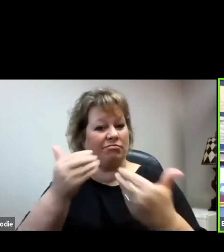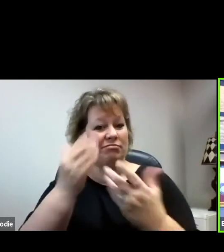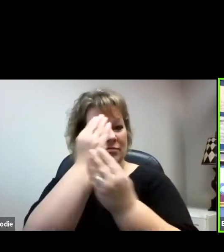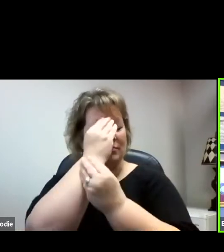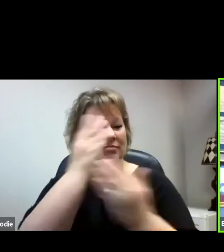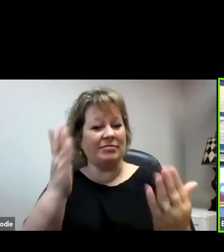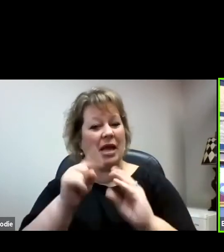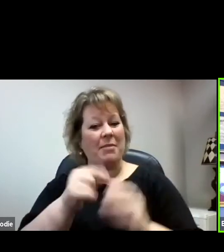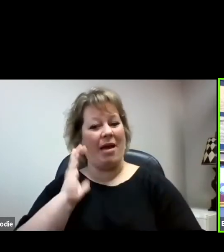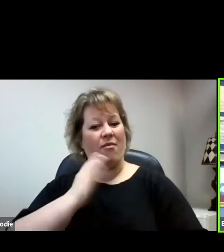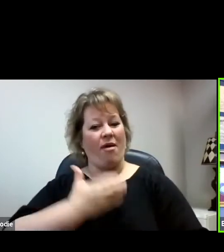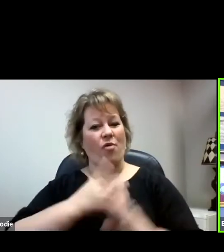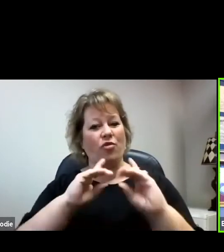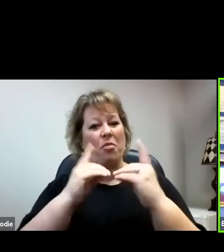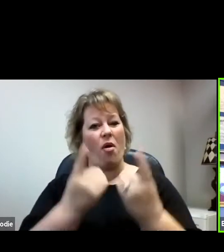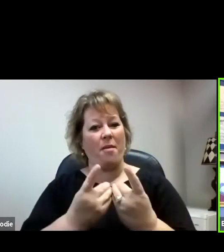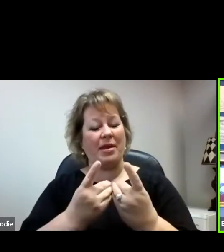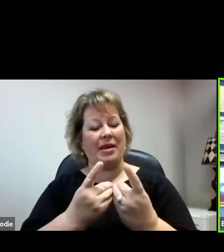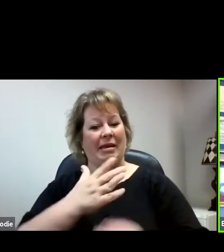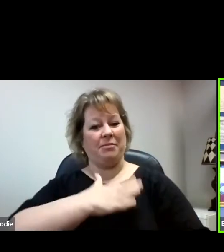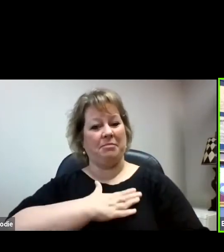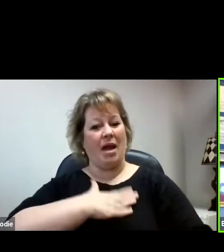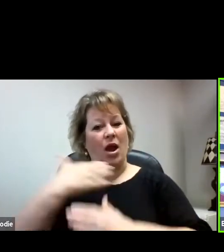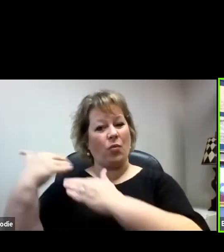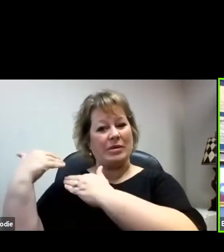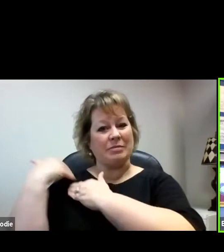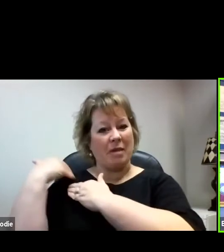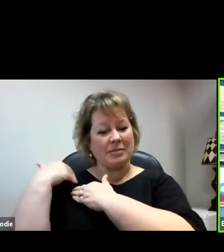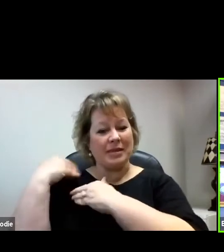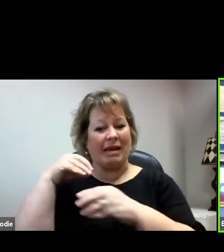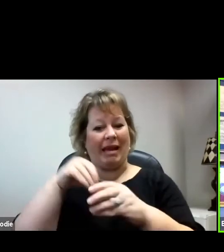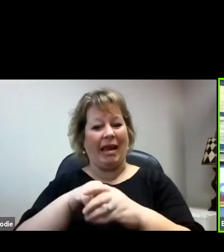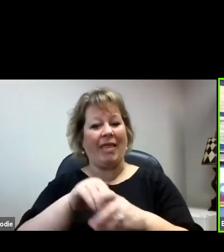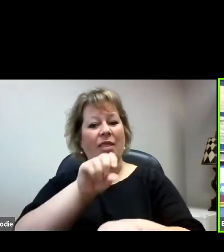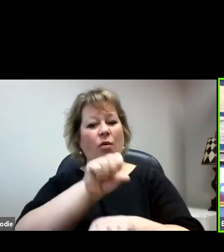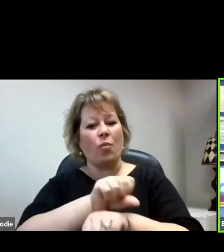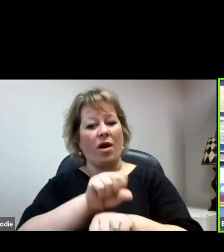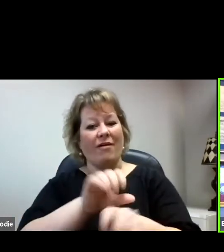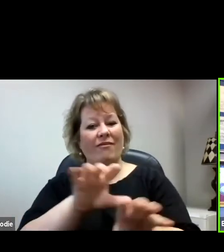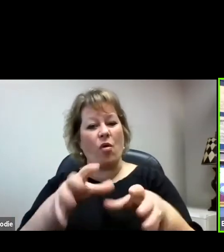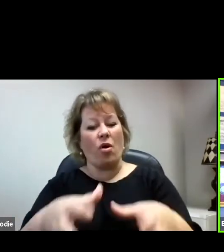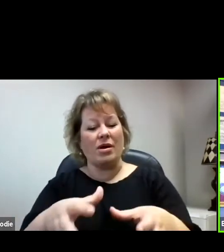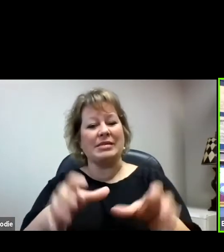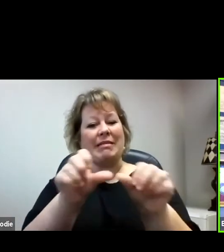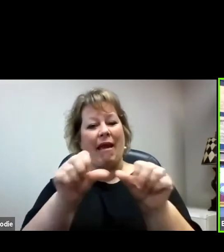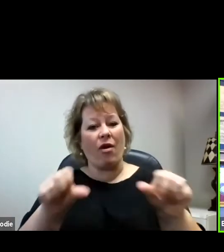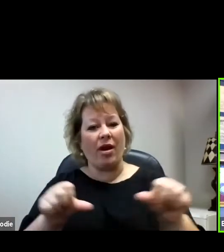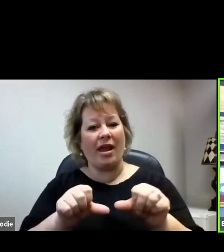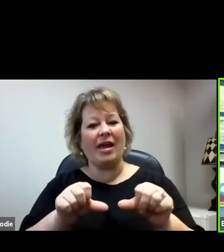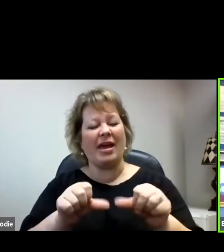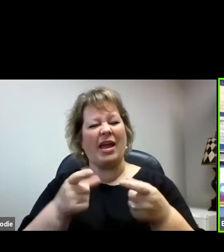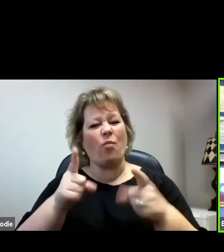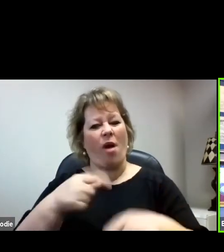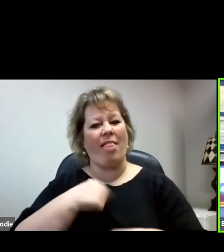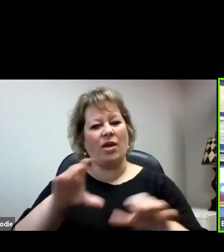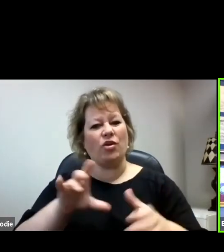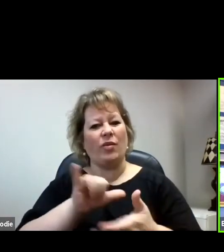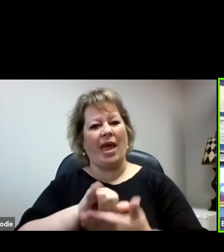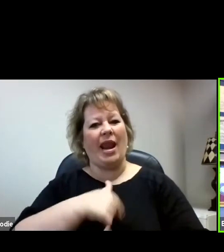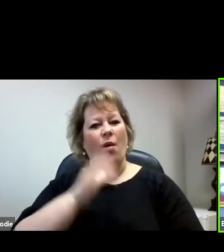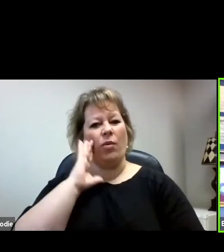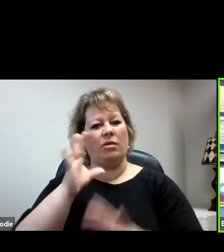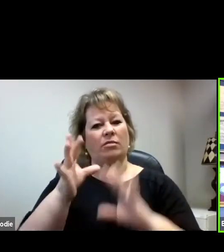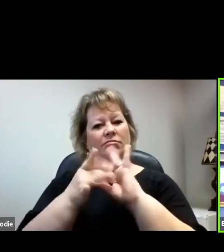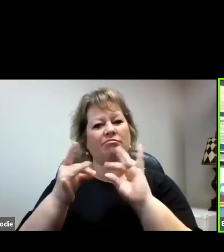our department and what my responsibilities are in the workforce area. And as I do that, I'll mention some of the